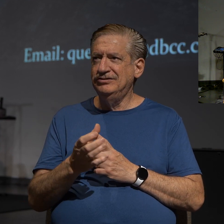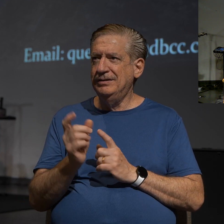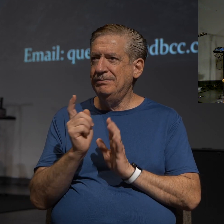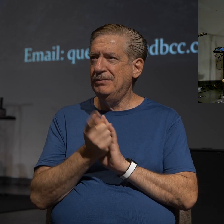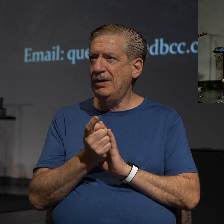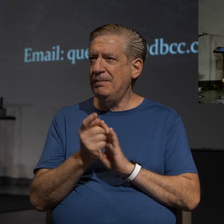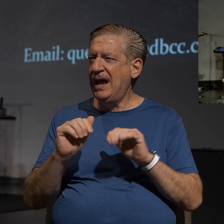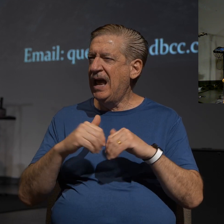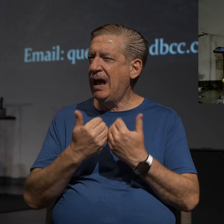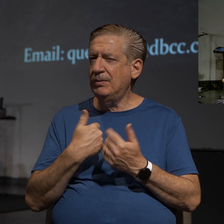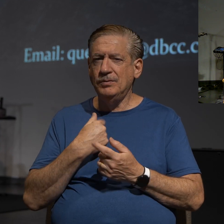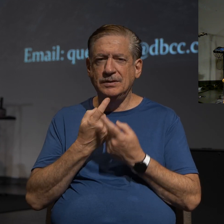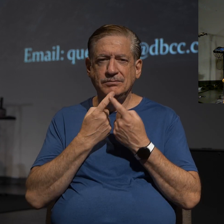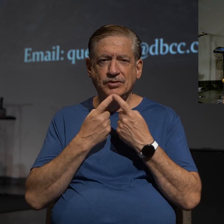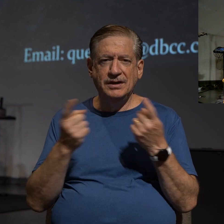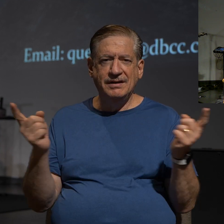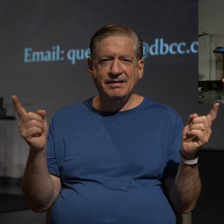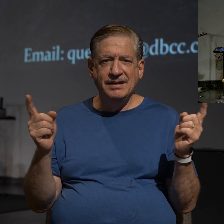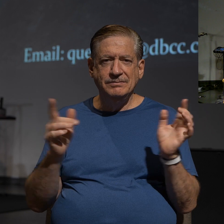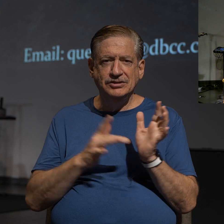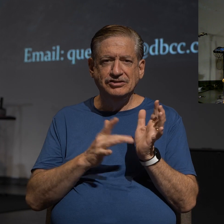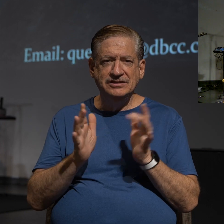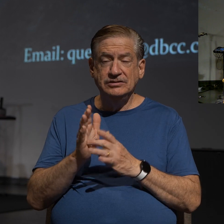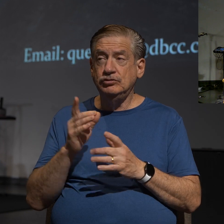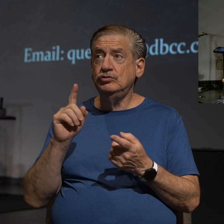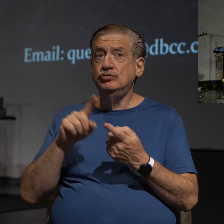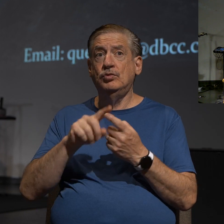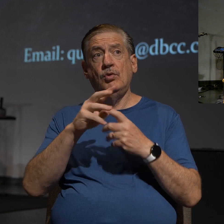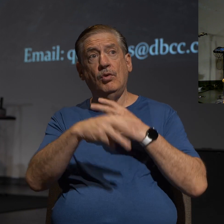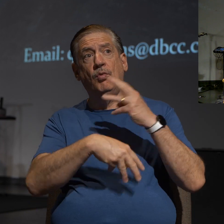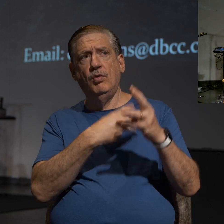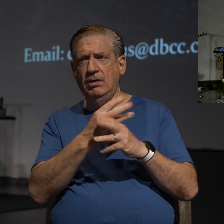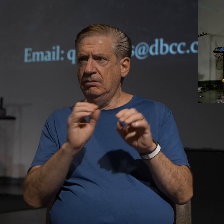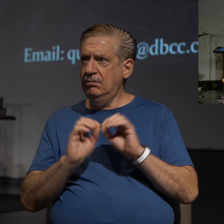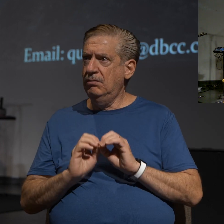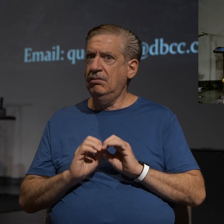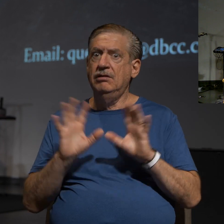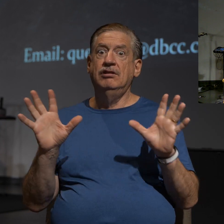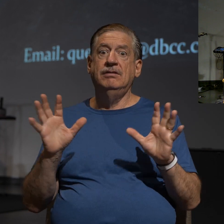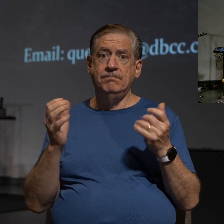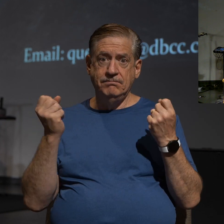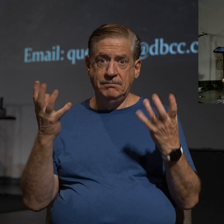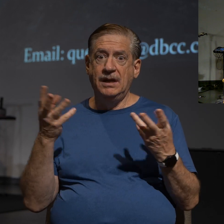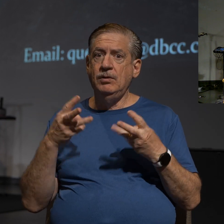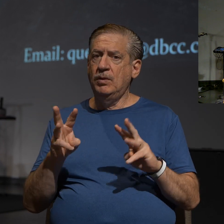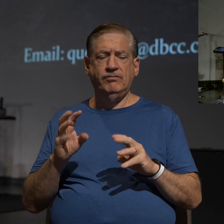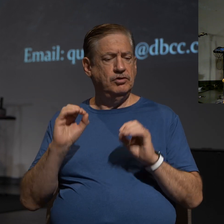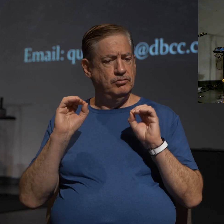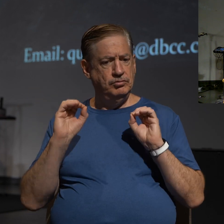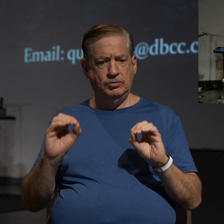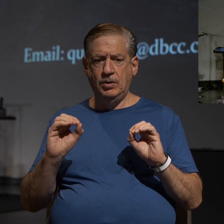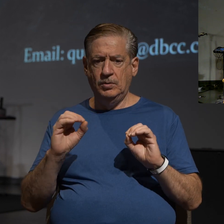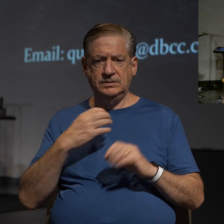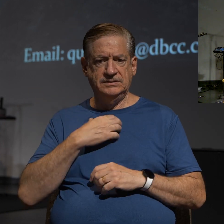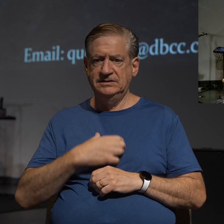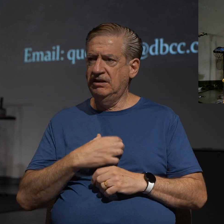How can we proclaim Jesus to a world that clearly, in many ways, has no desire to have anything to do